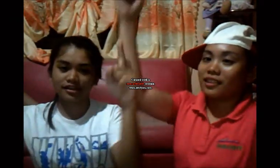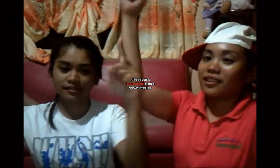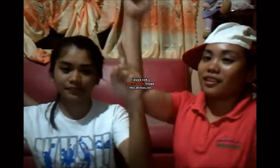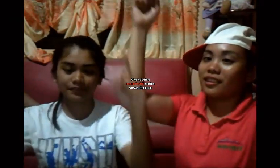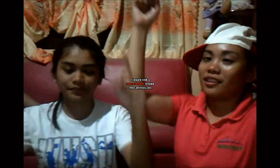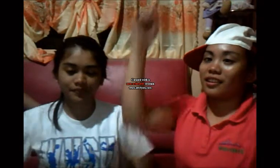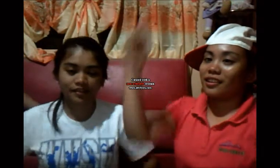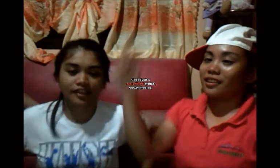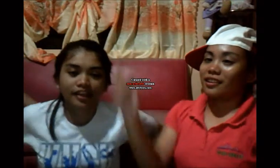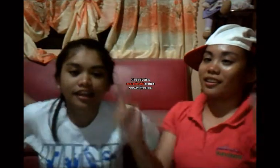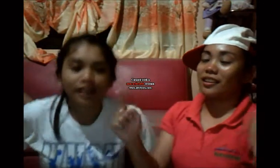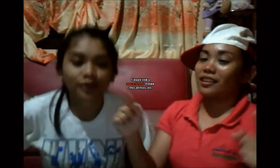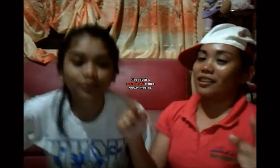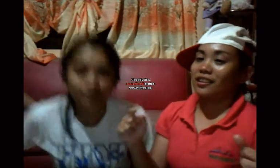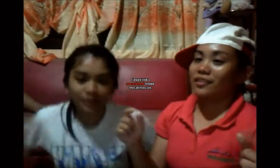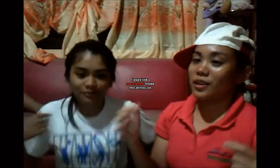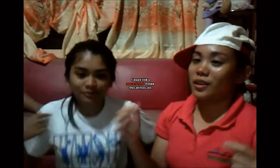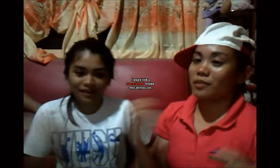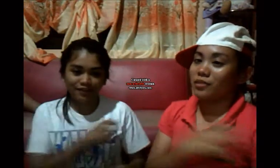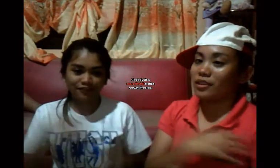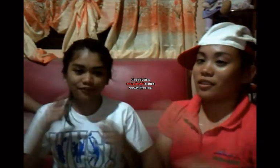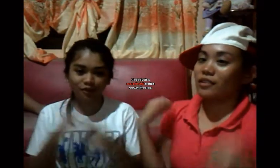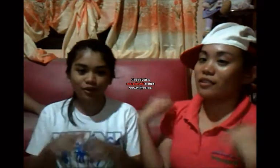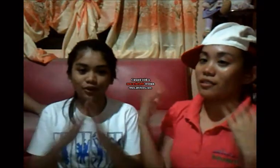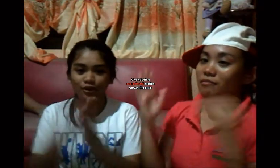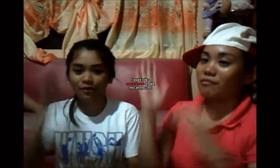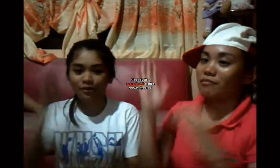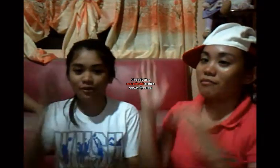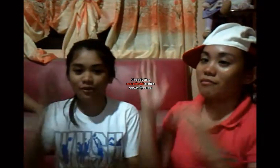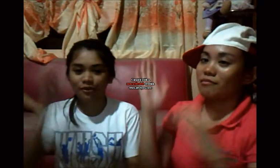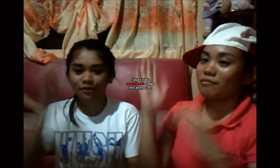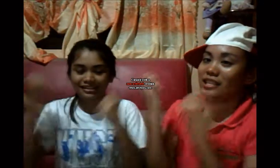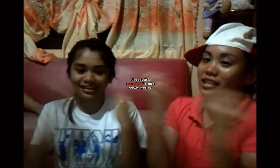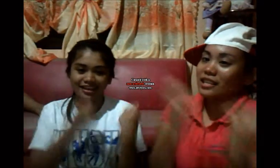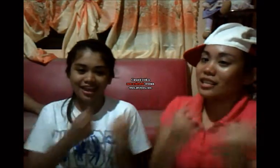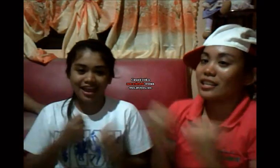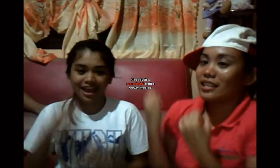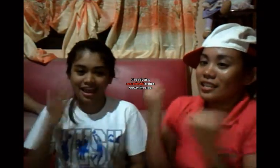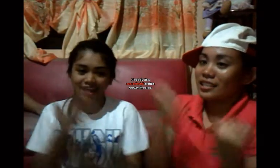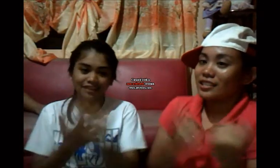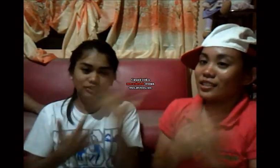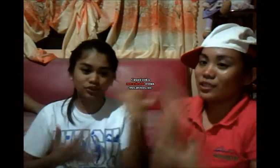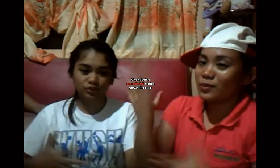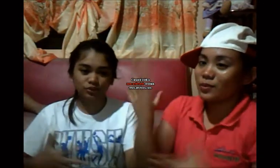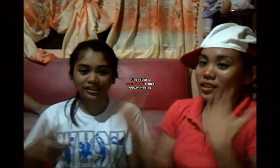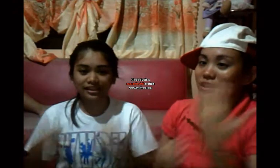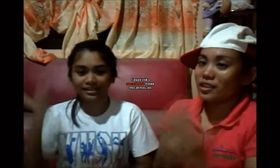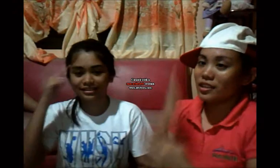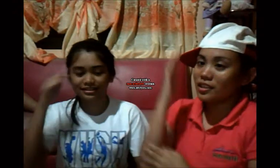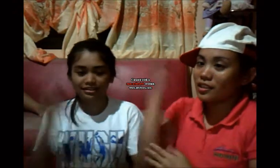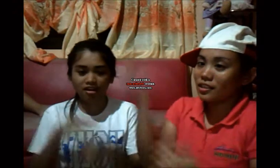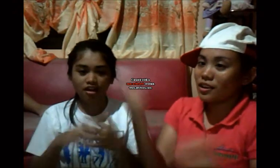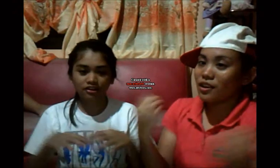or pray for your money. for and our days are